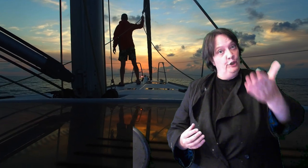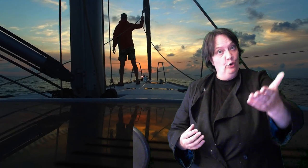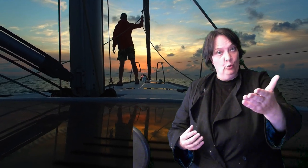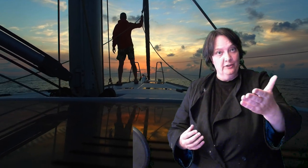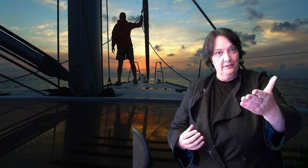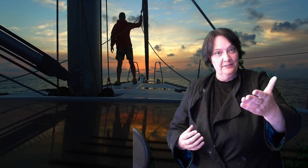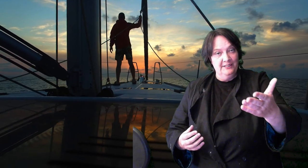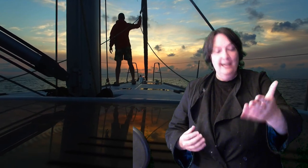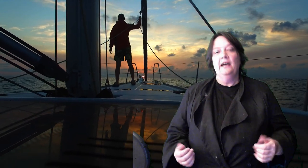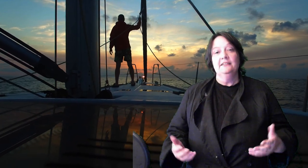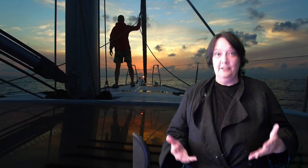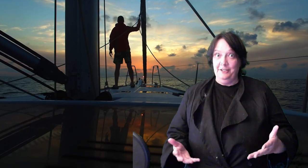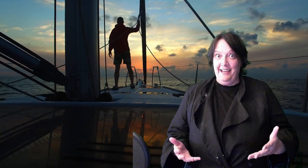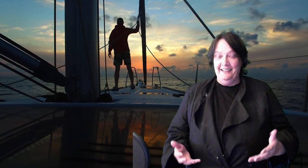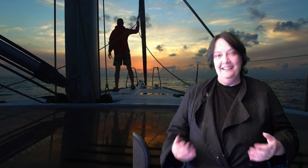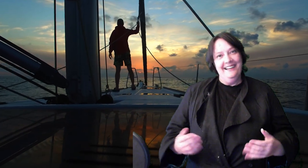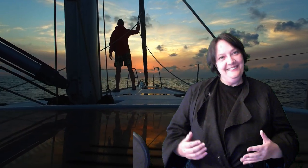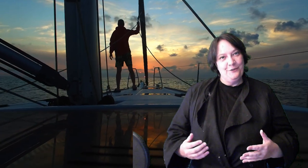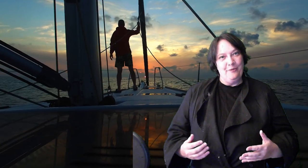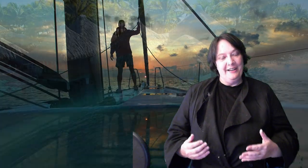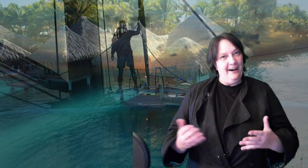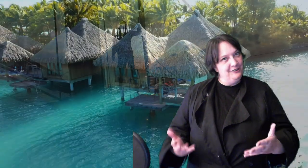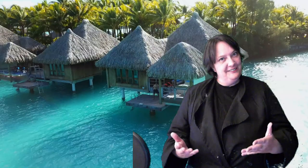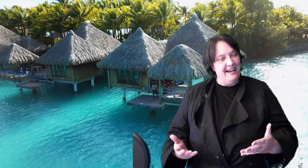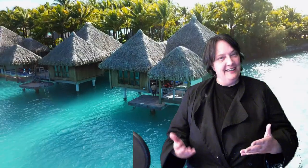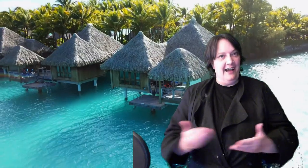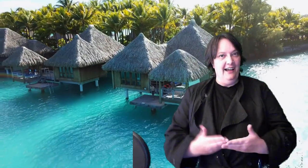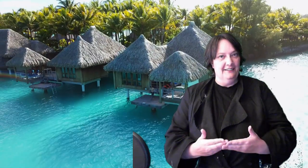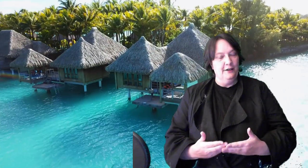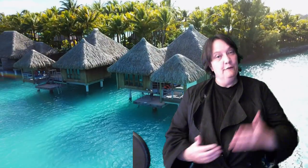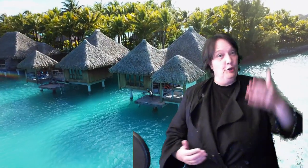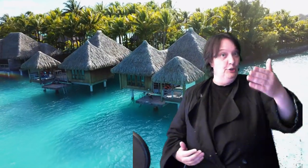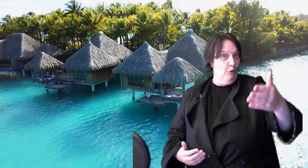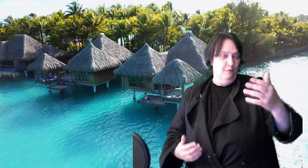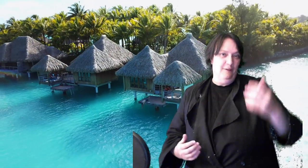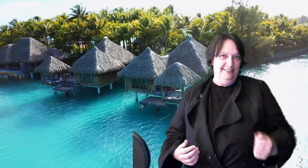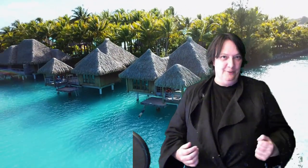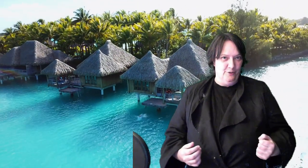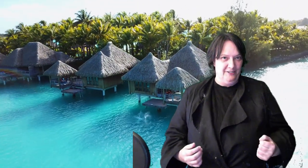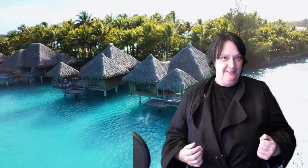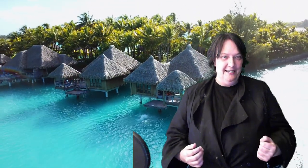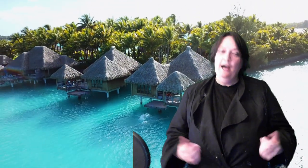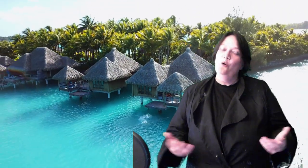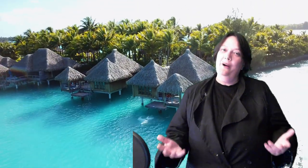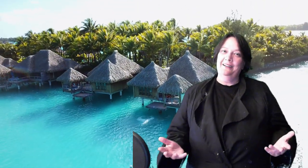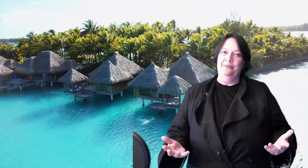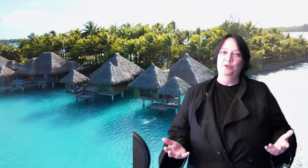your world. So today let's talk about how to design an island for your fantasy world. Welcome to